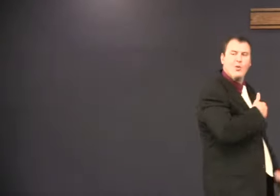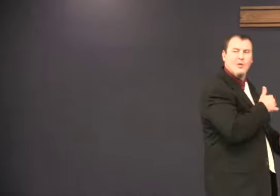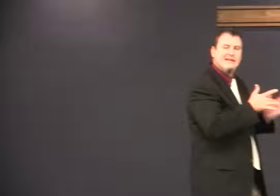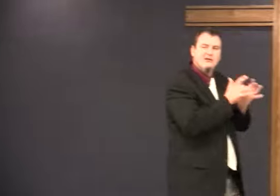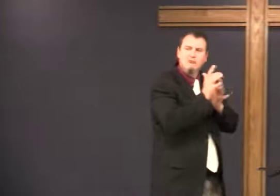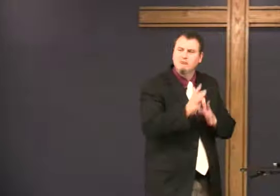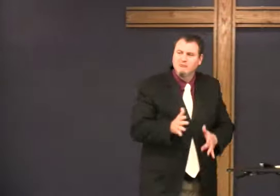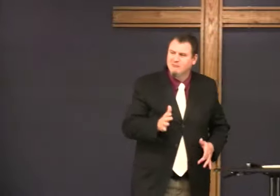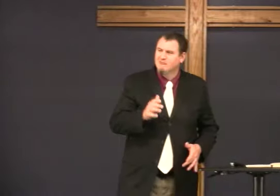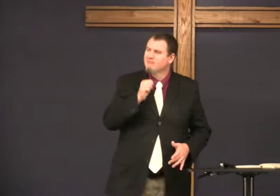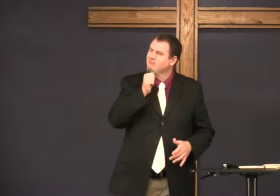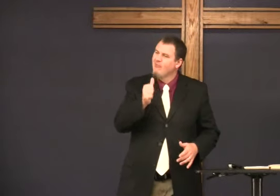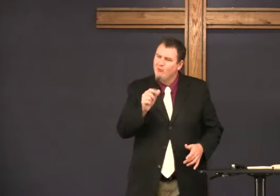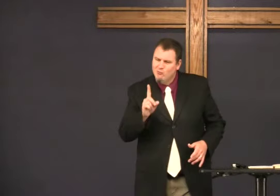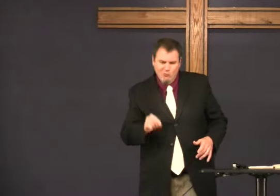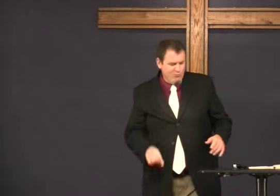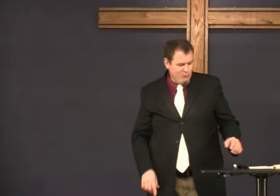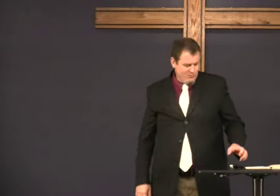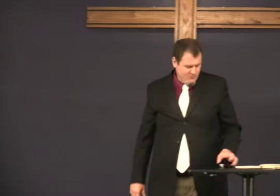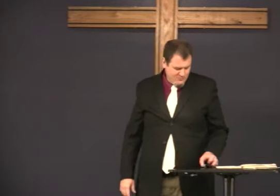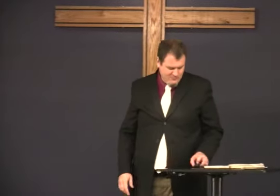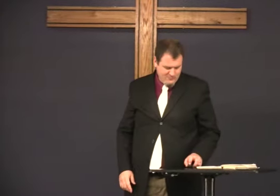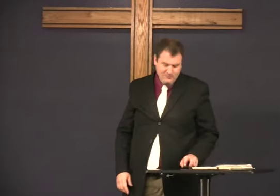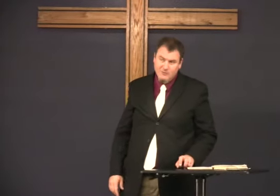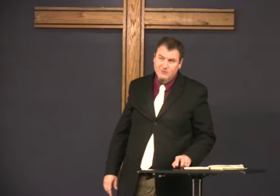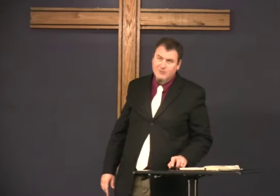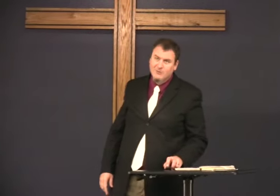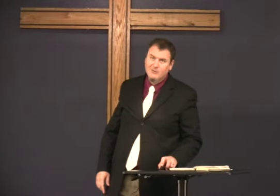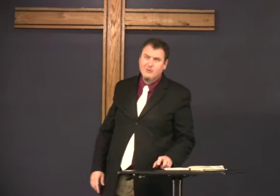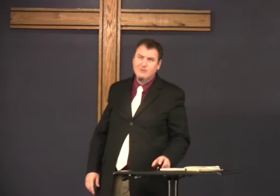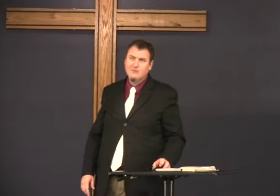so why as Christians don't we do this